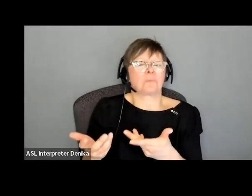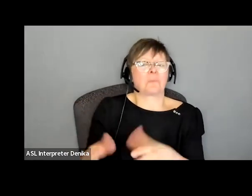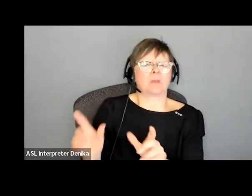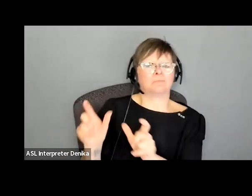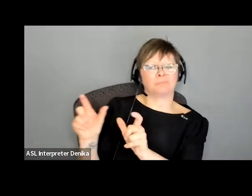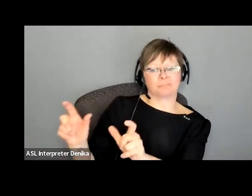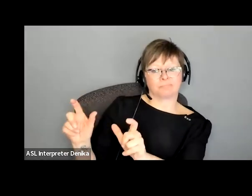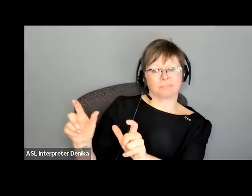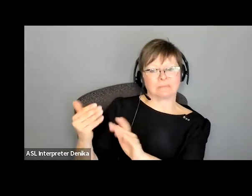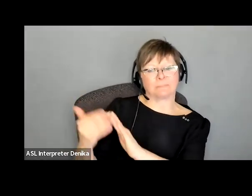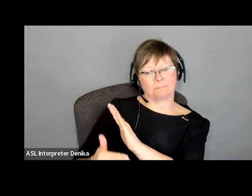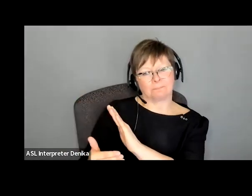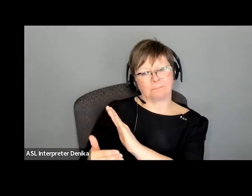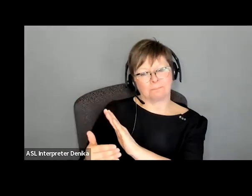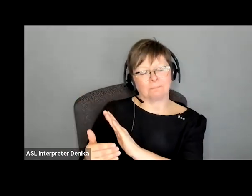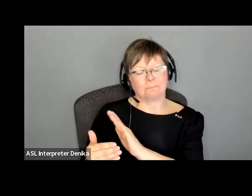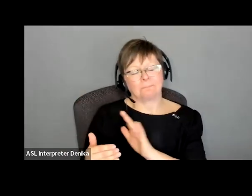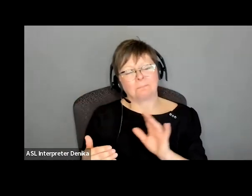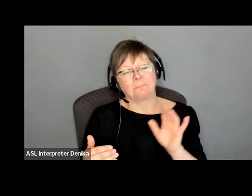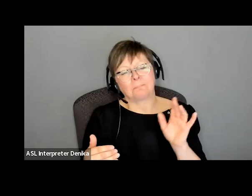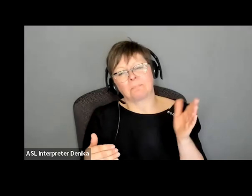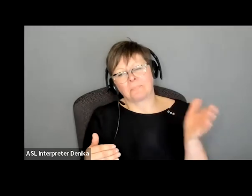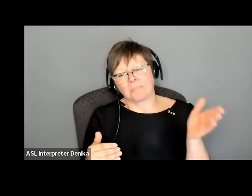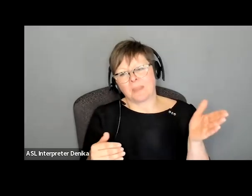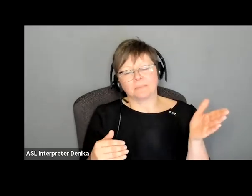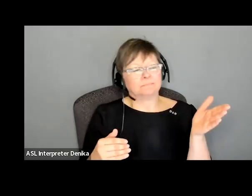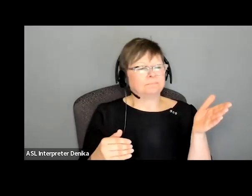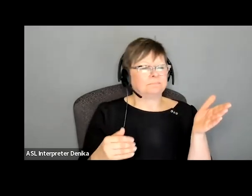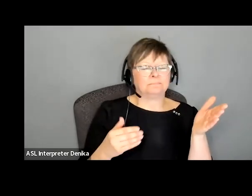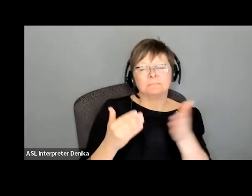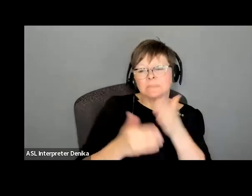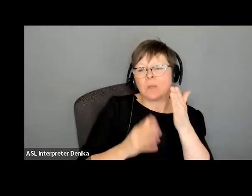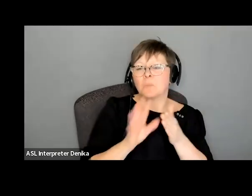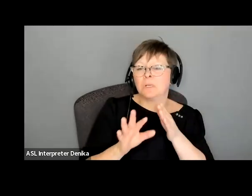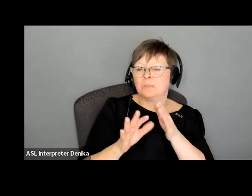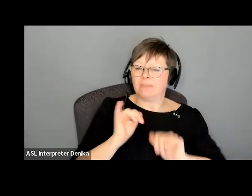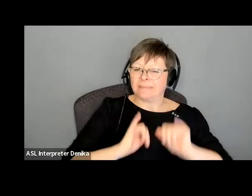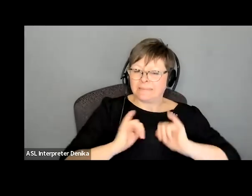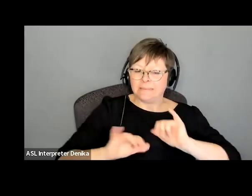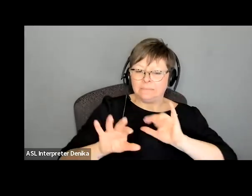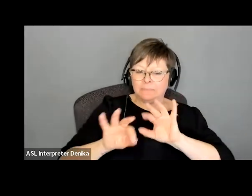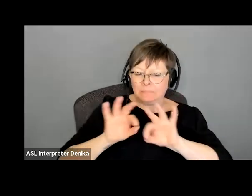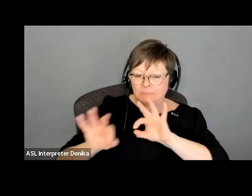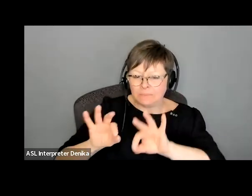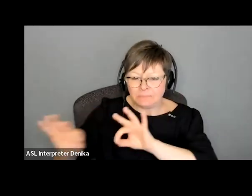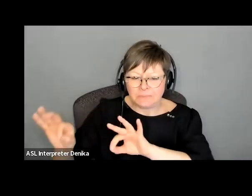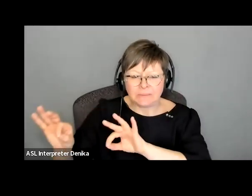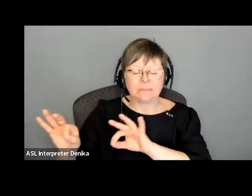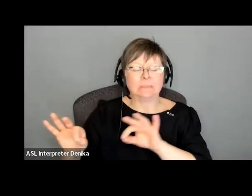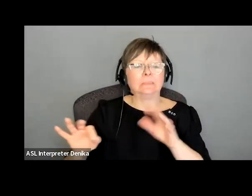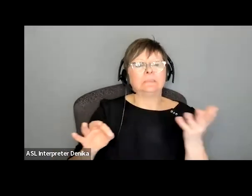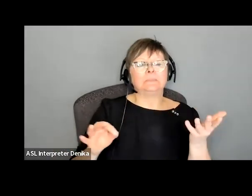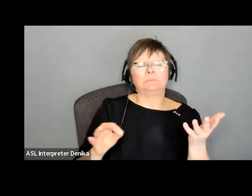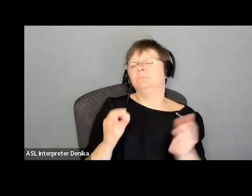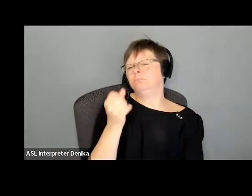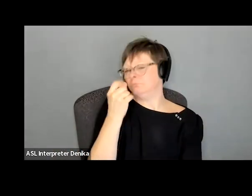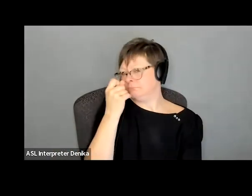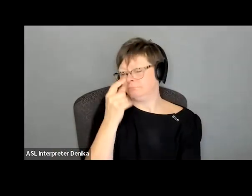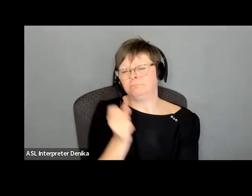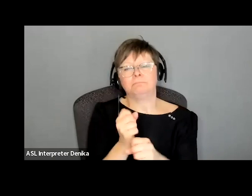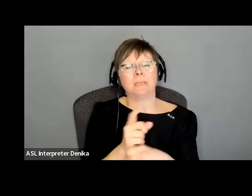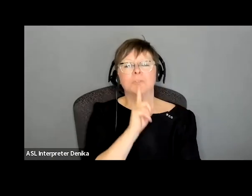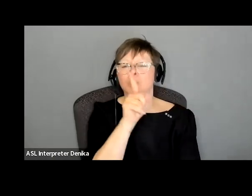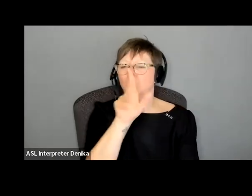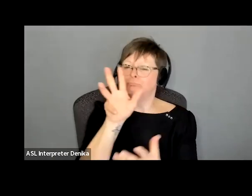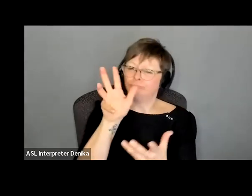through whatever however they and they take the time to pick who they want but i would say just make sure you're really right for